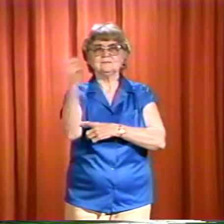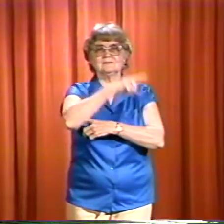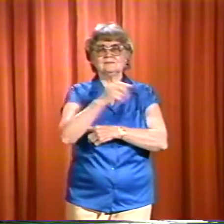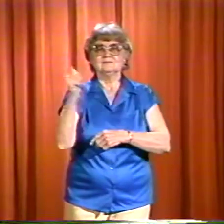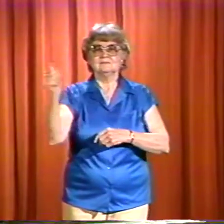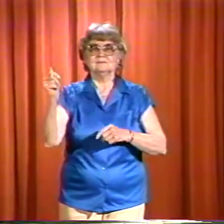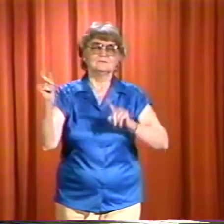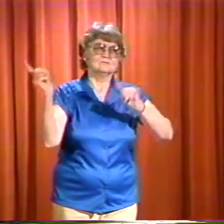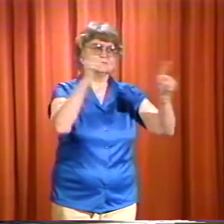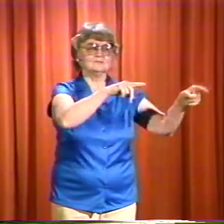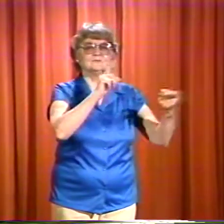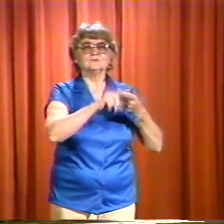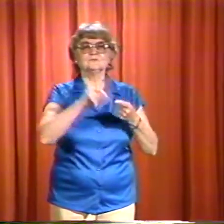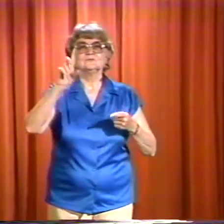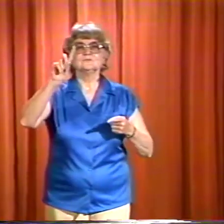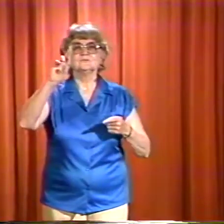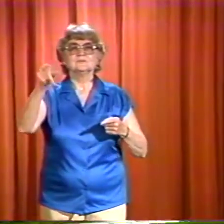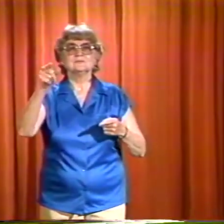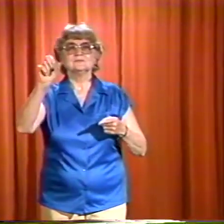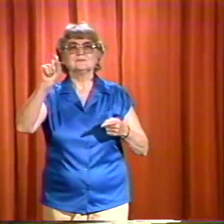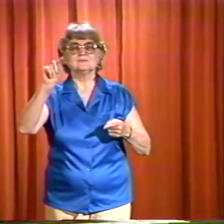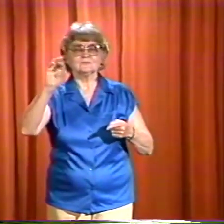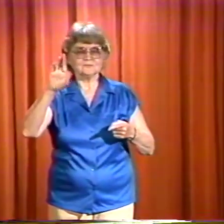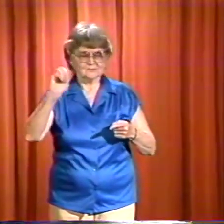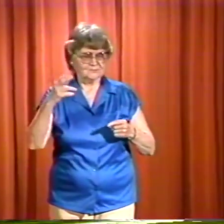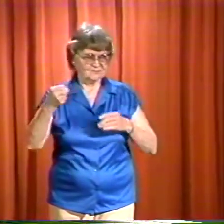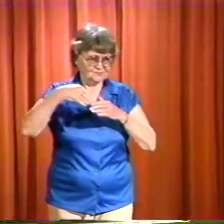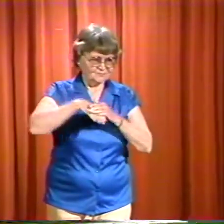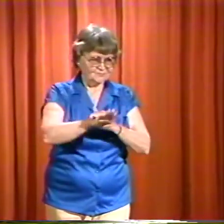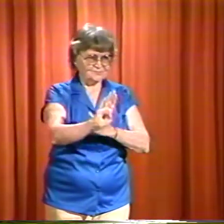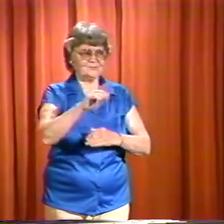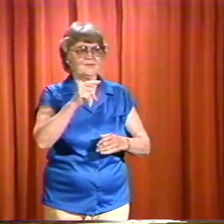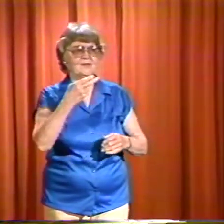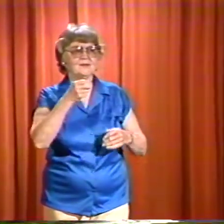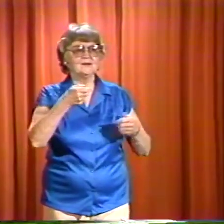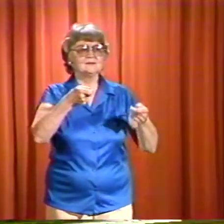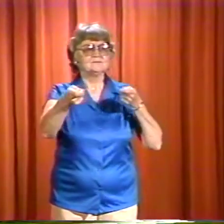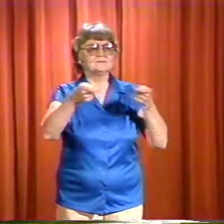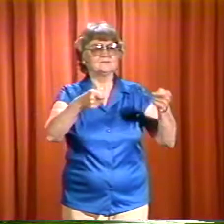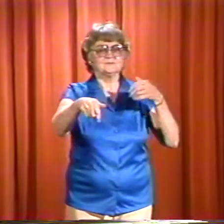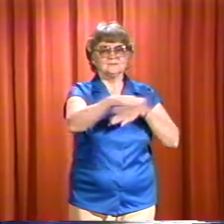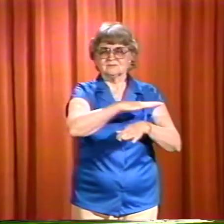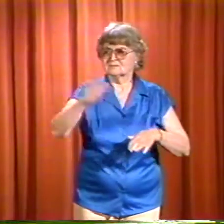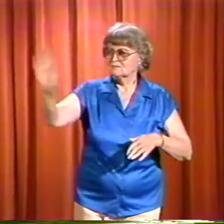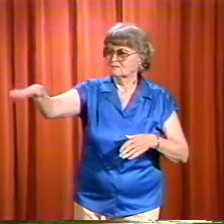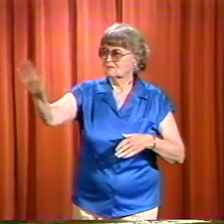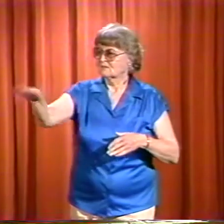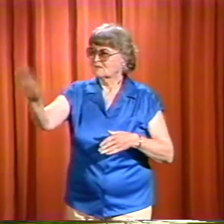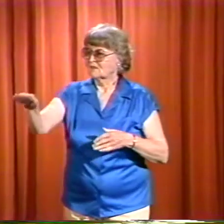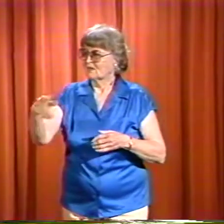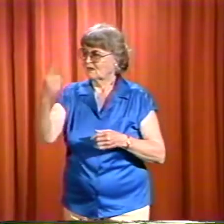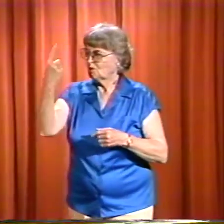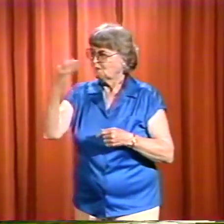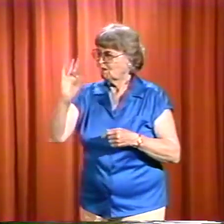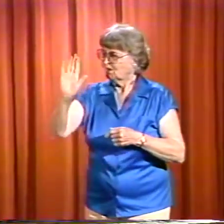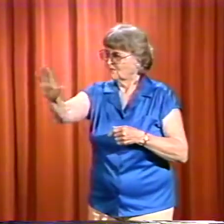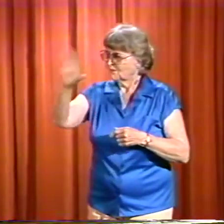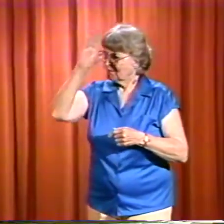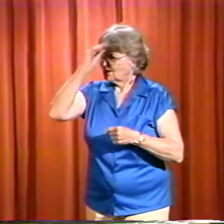One day he went to the drugstore, and the manager told him that one of his boys had come in and